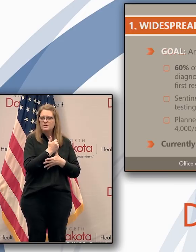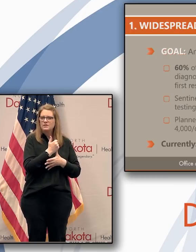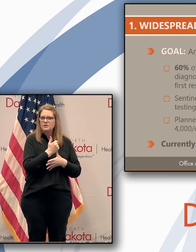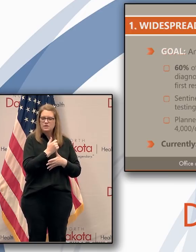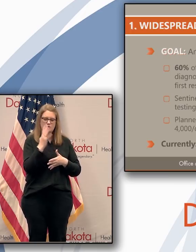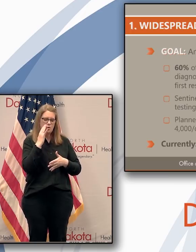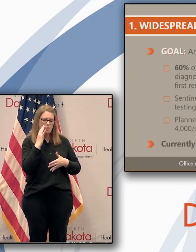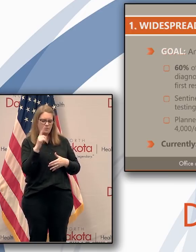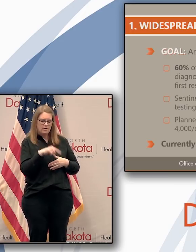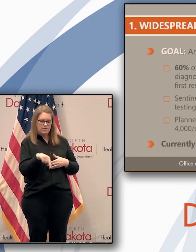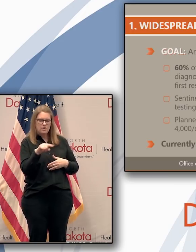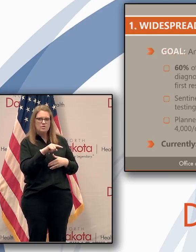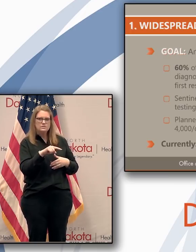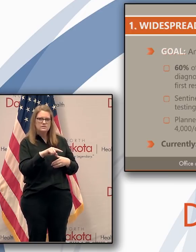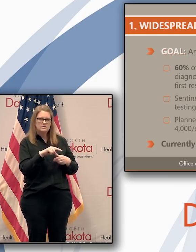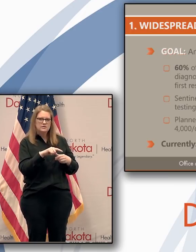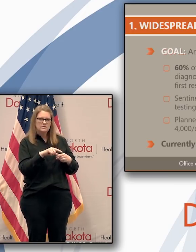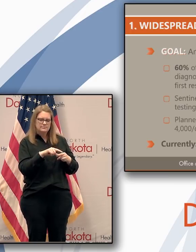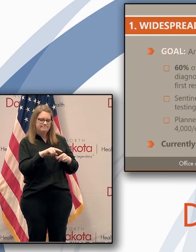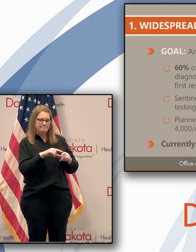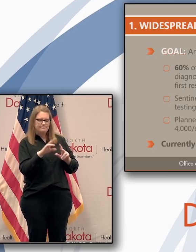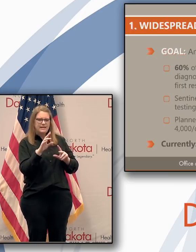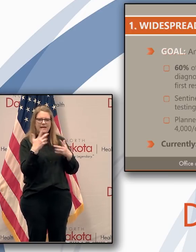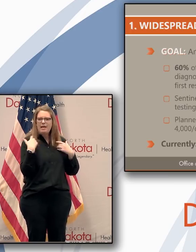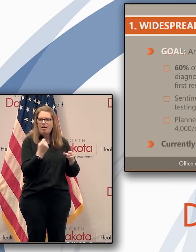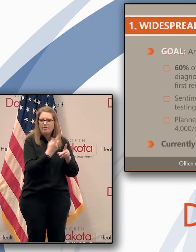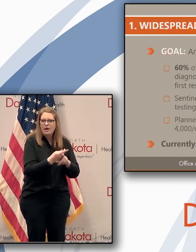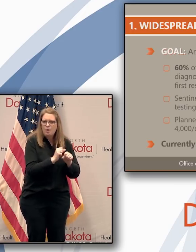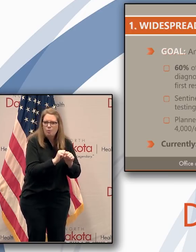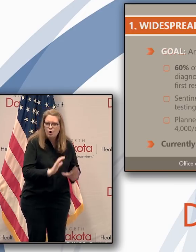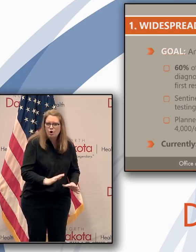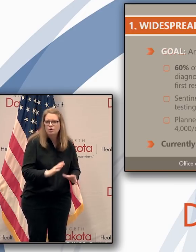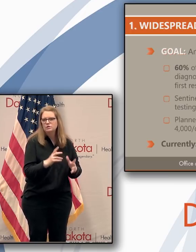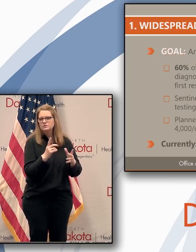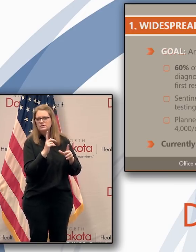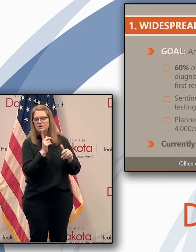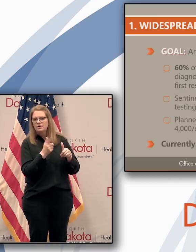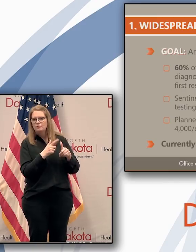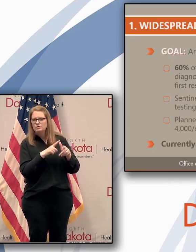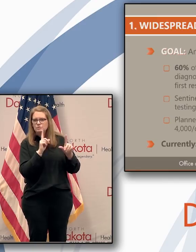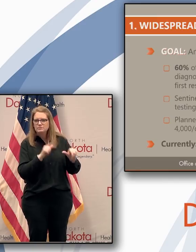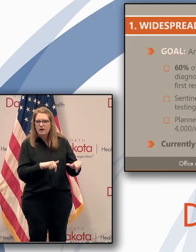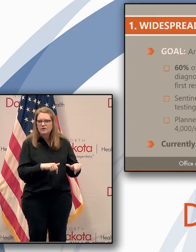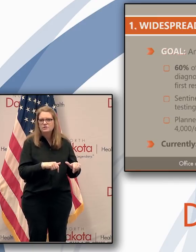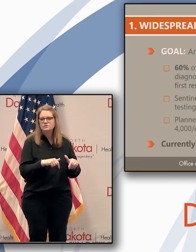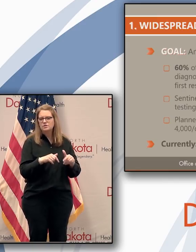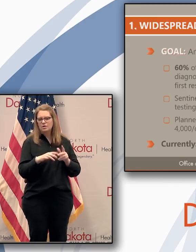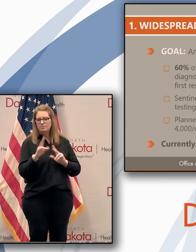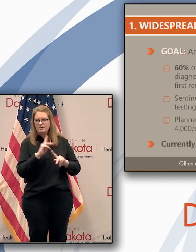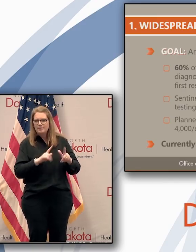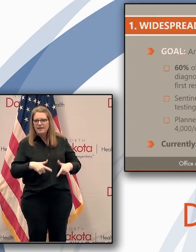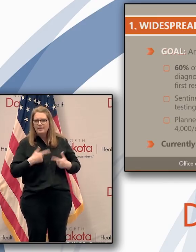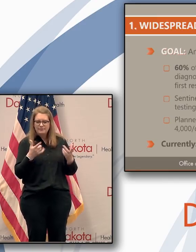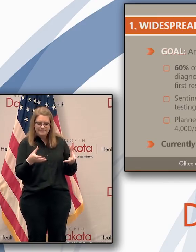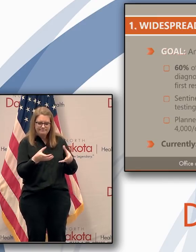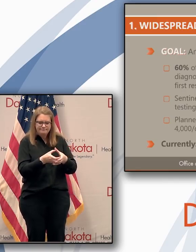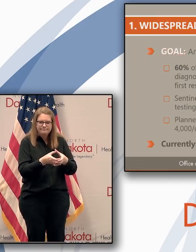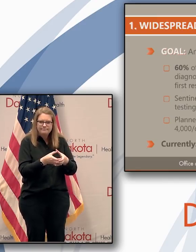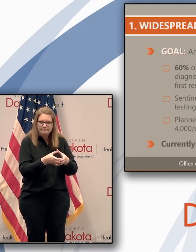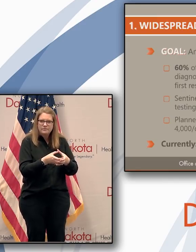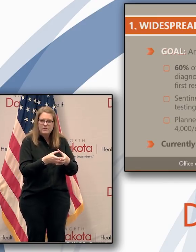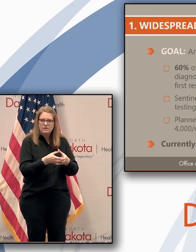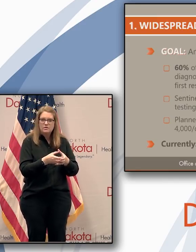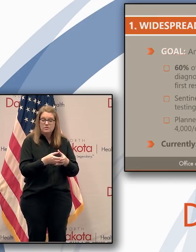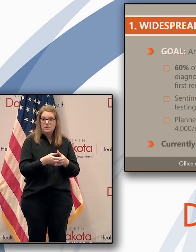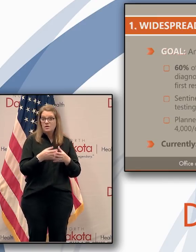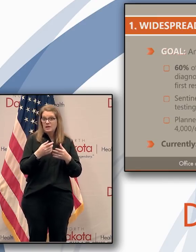meaning people that we know may have been exposed like healthcare workers or first responders or vulnerable populations. We do have a plan in place to try to